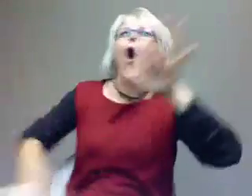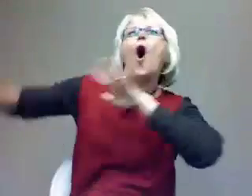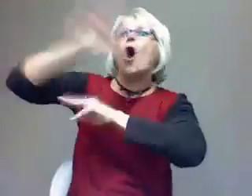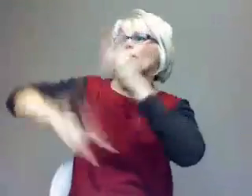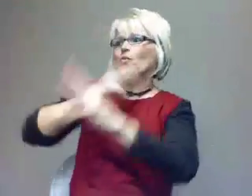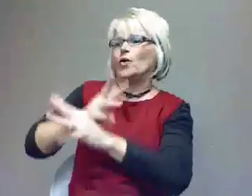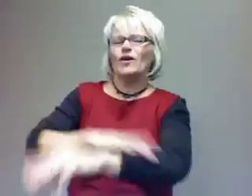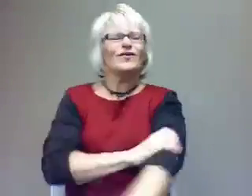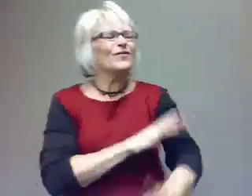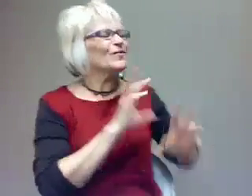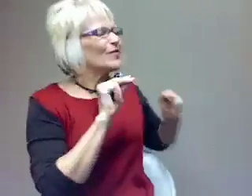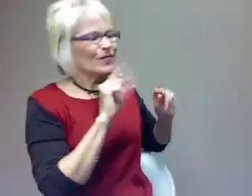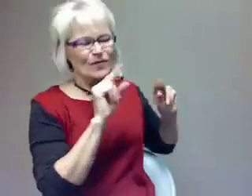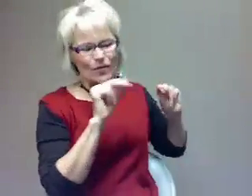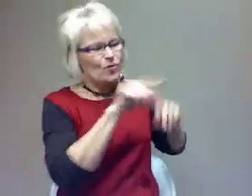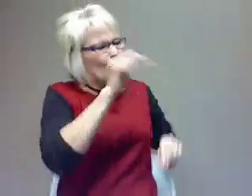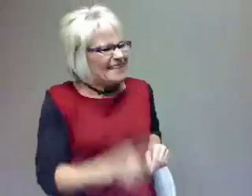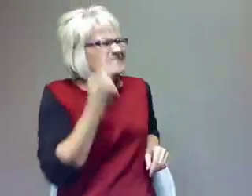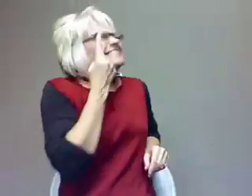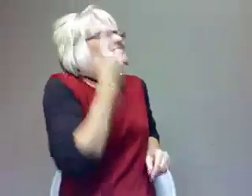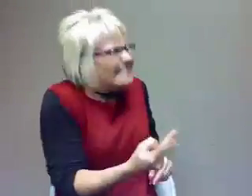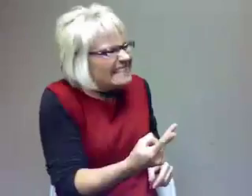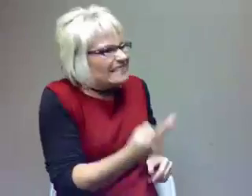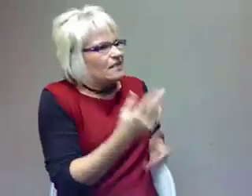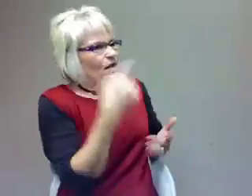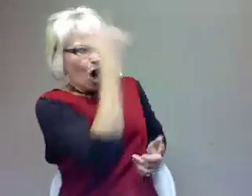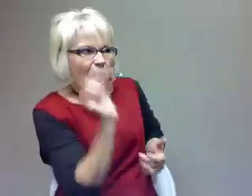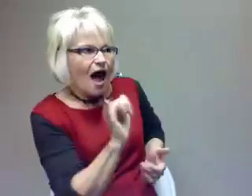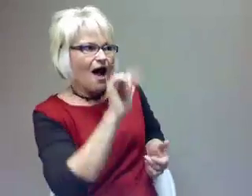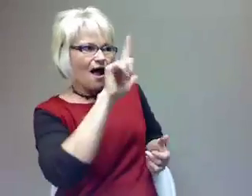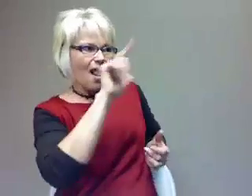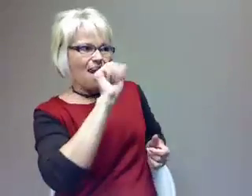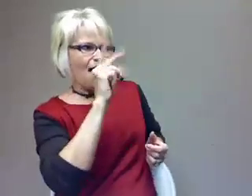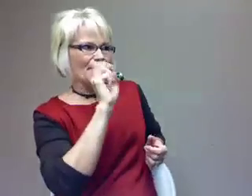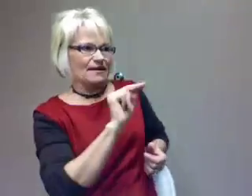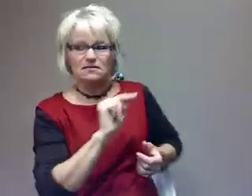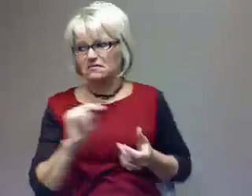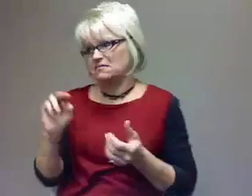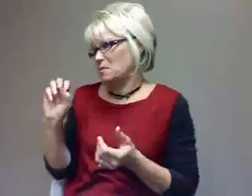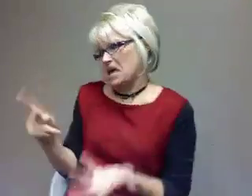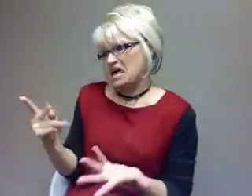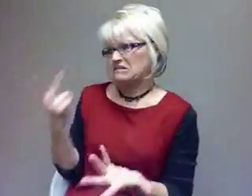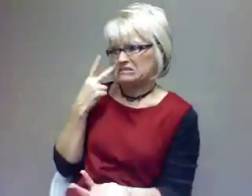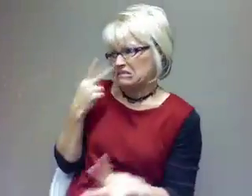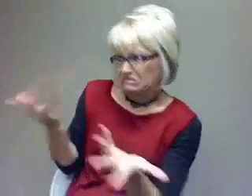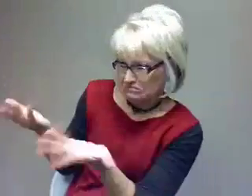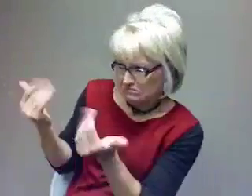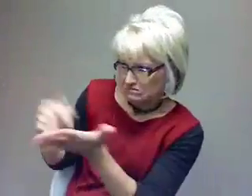said, No, no, no. You've got to see laminin. I'm like, Okay. Let's see it. He said, No, no, no. You